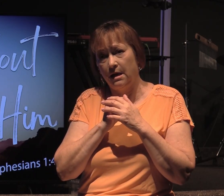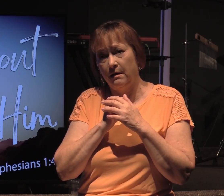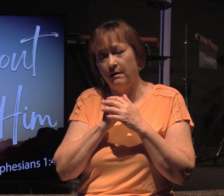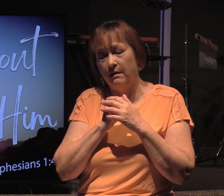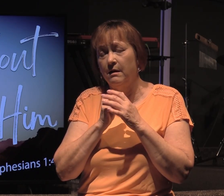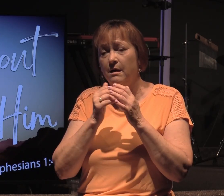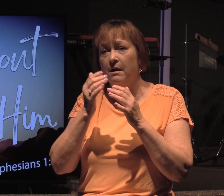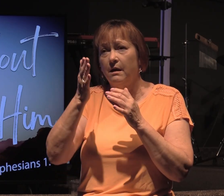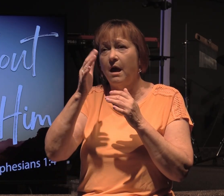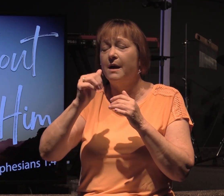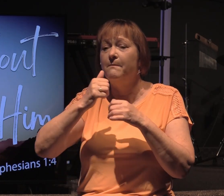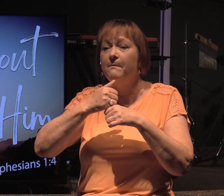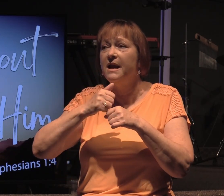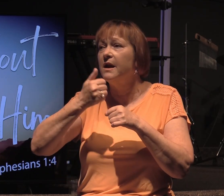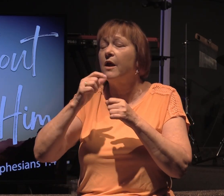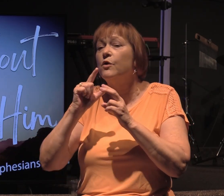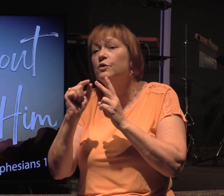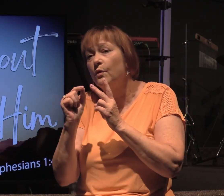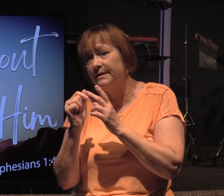God made another choice.